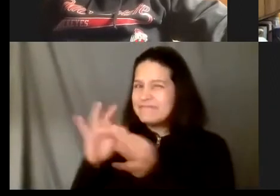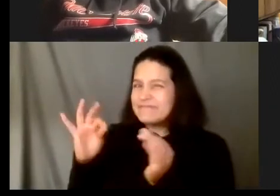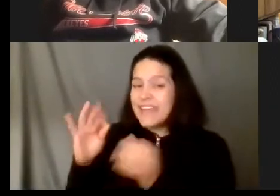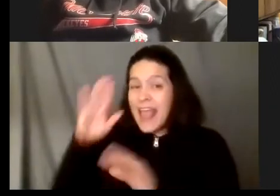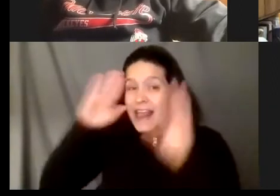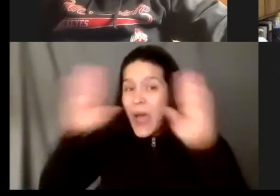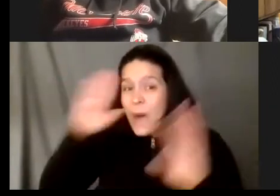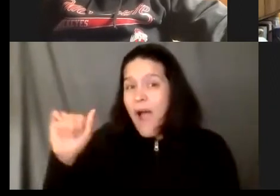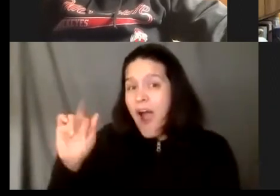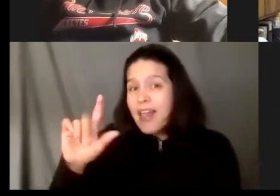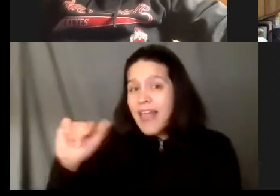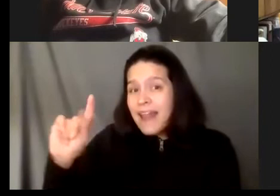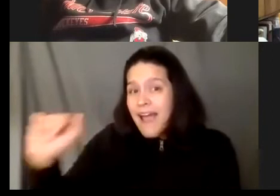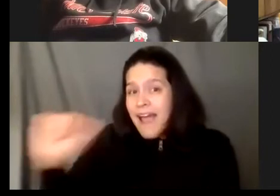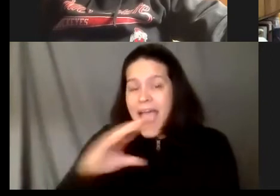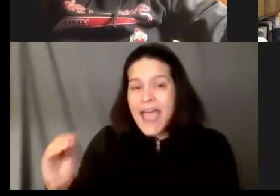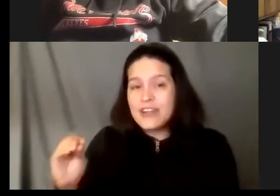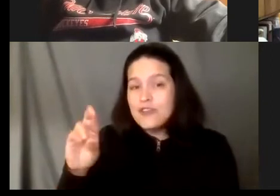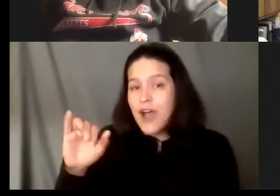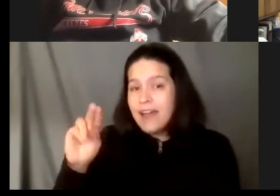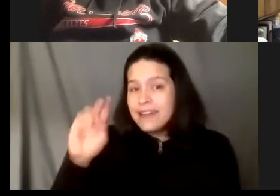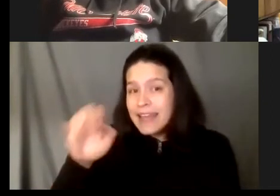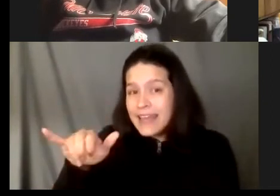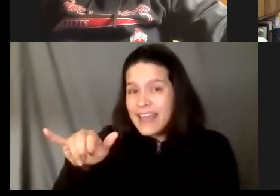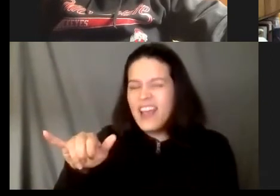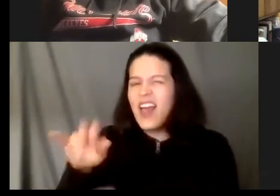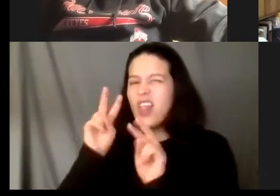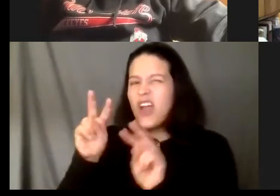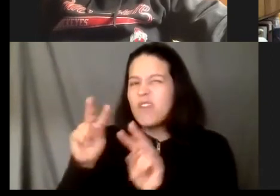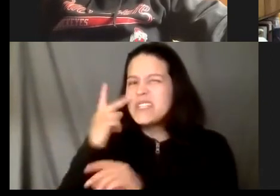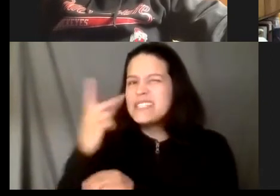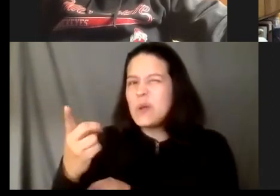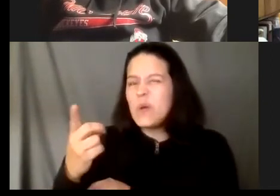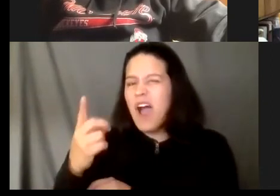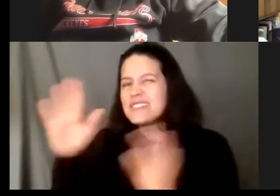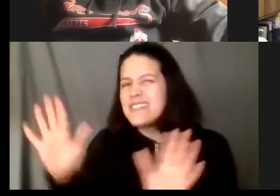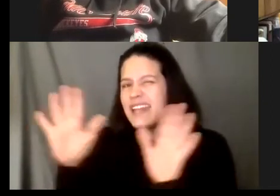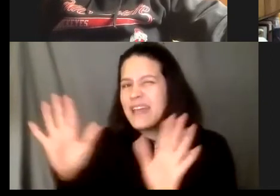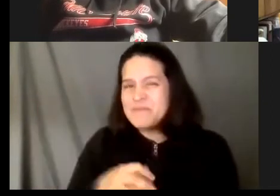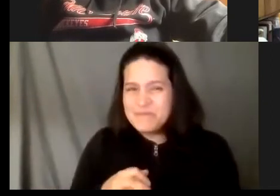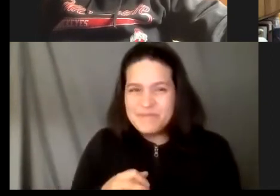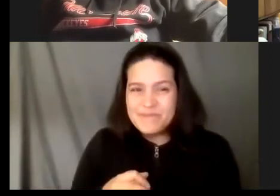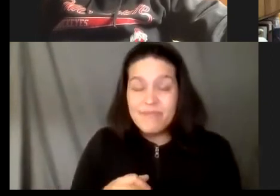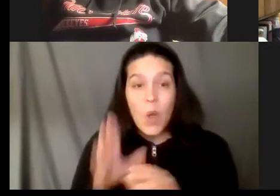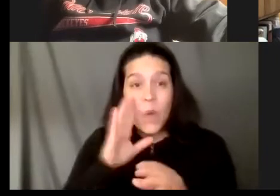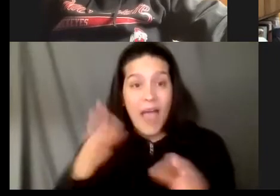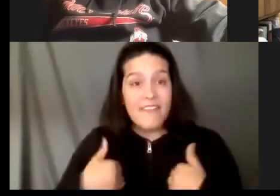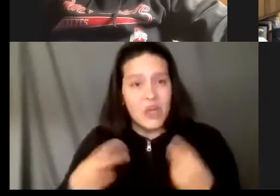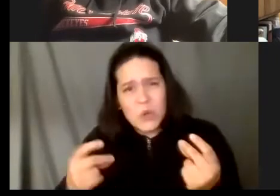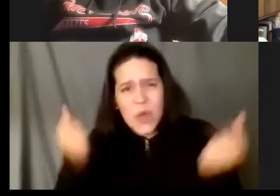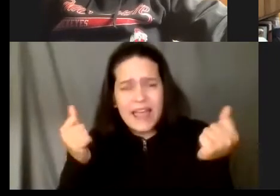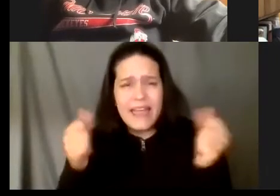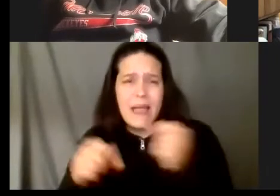rodney elena's looking forward to seeing you all sunday okay we're going to take a really quick commercial break here guess what we got some